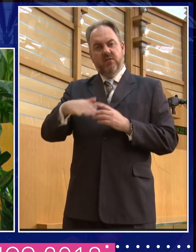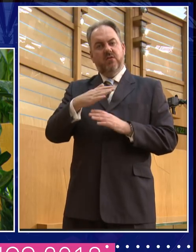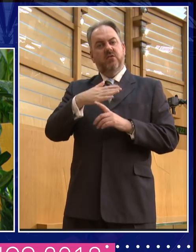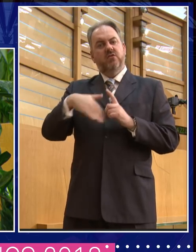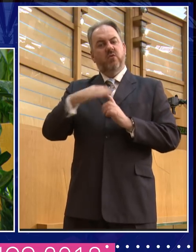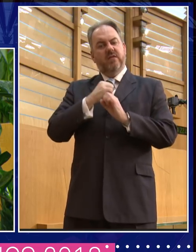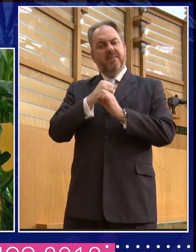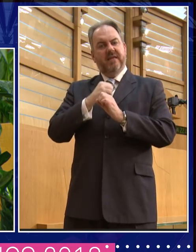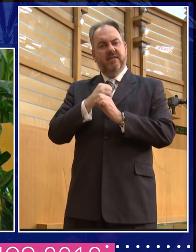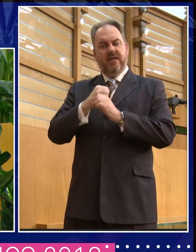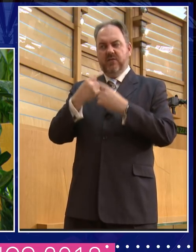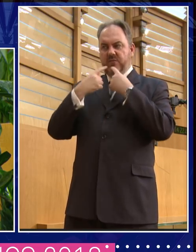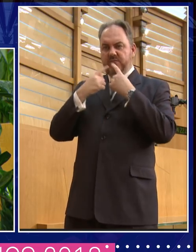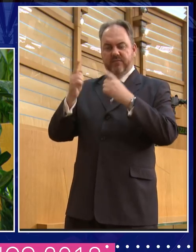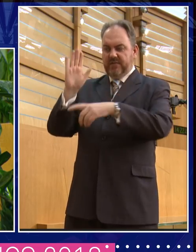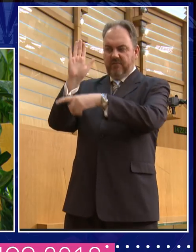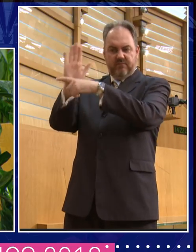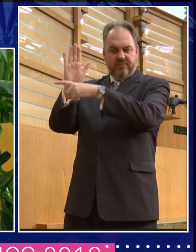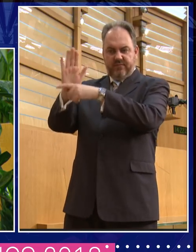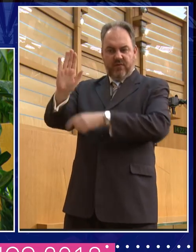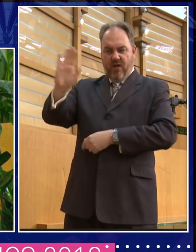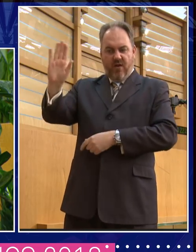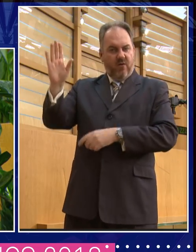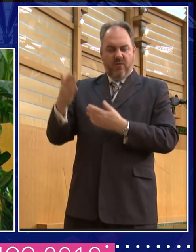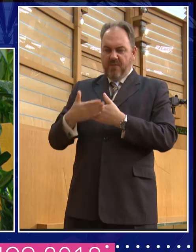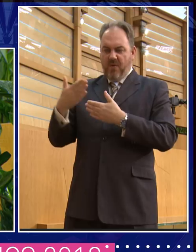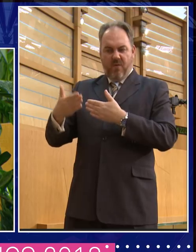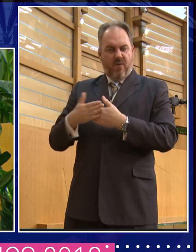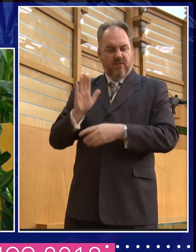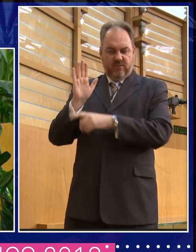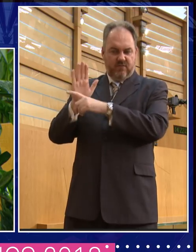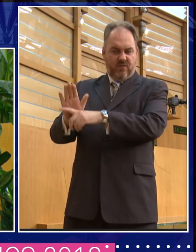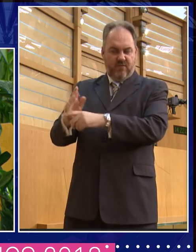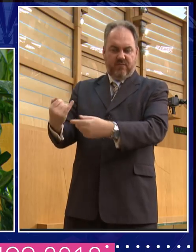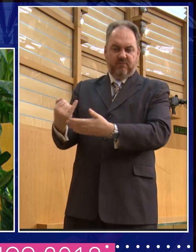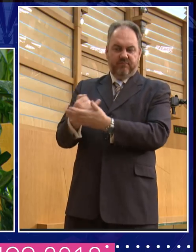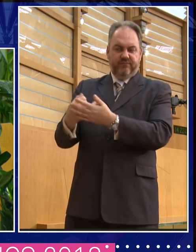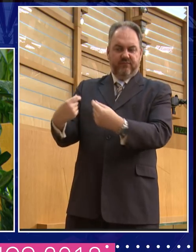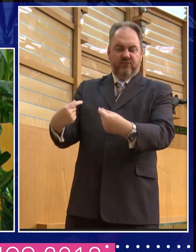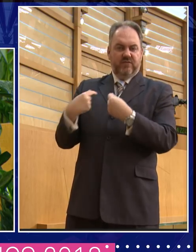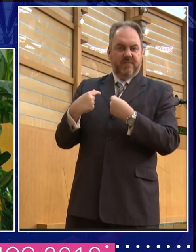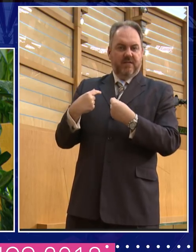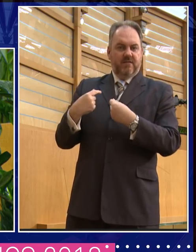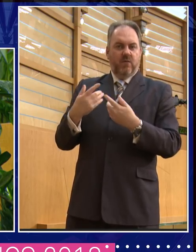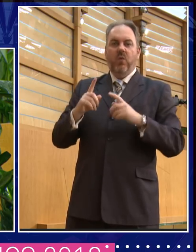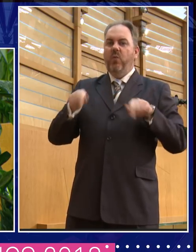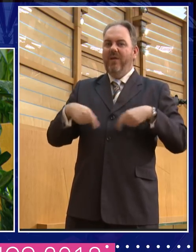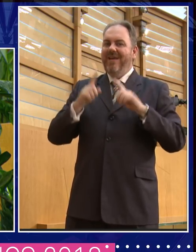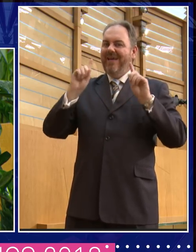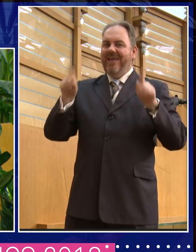That, um, that, you know, it's, it's been impossible not to hear some of the voices of women over